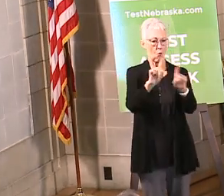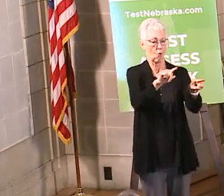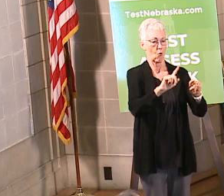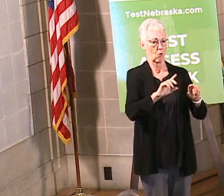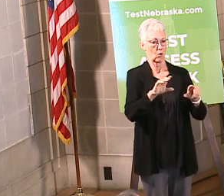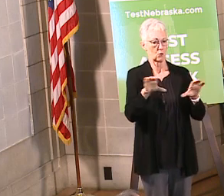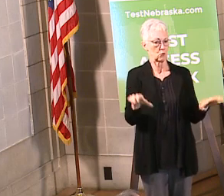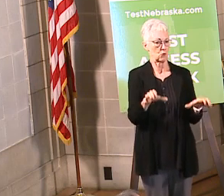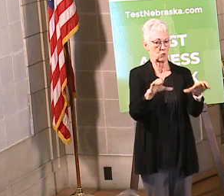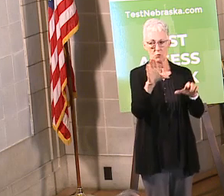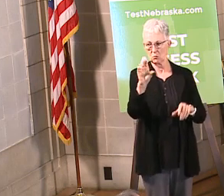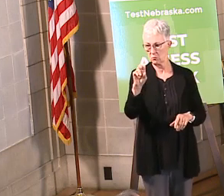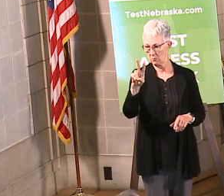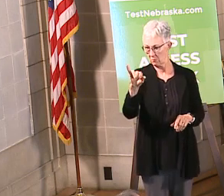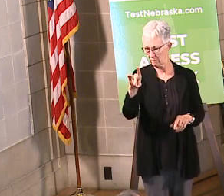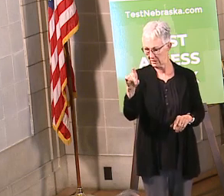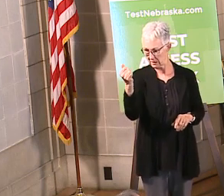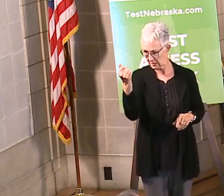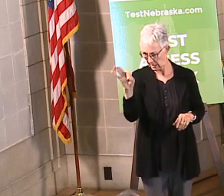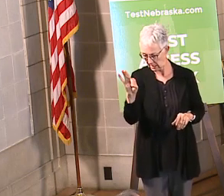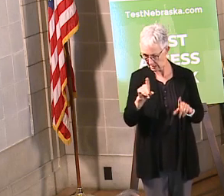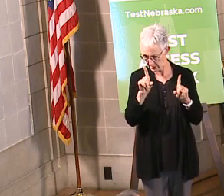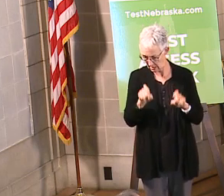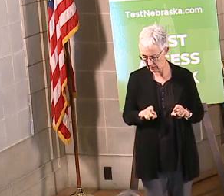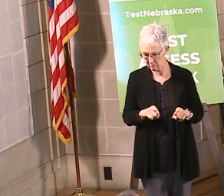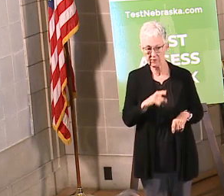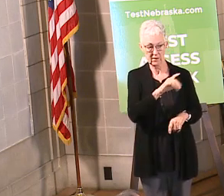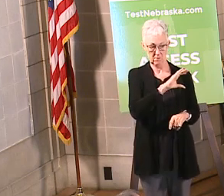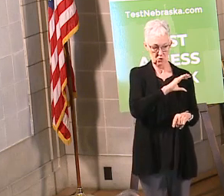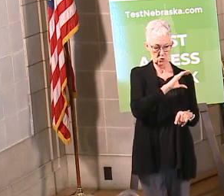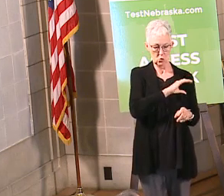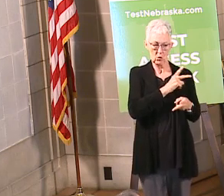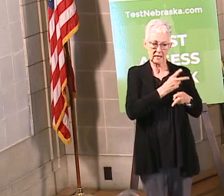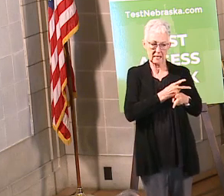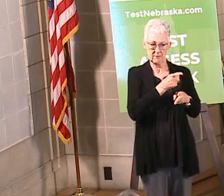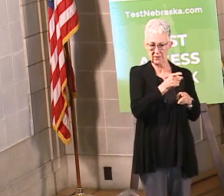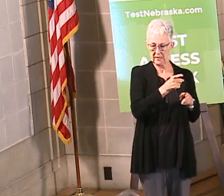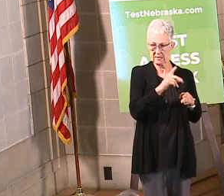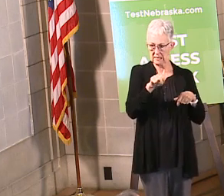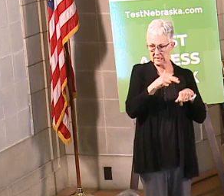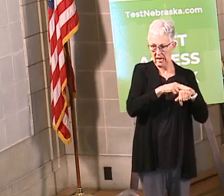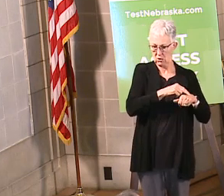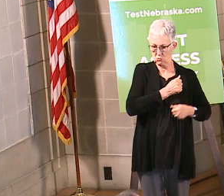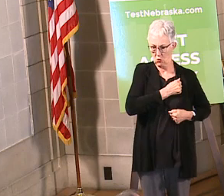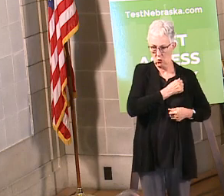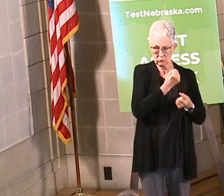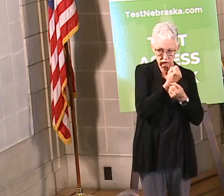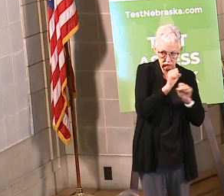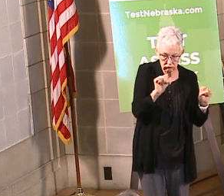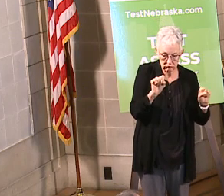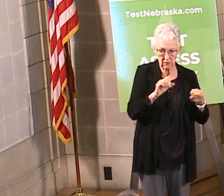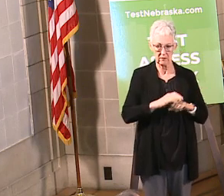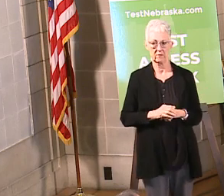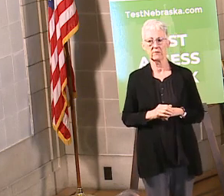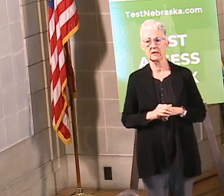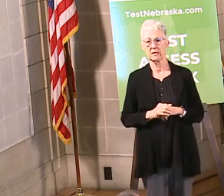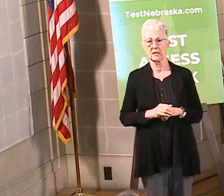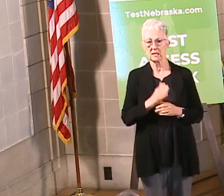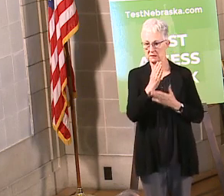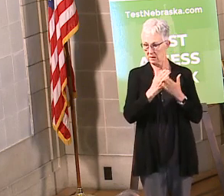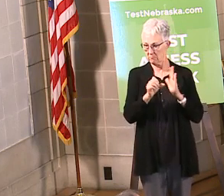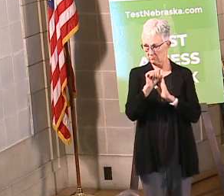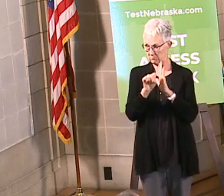at these sites is for security and support functions. We also have many troopers assisting in transporting test samples